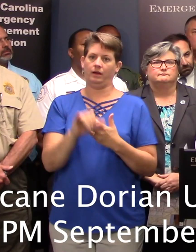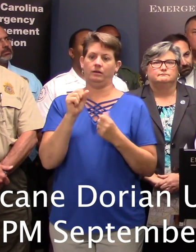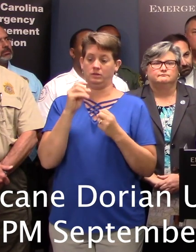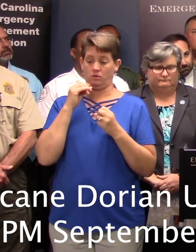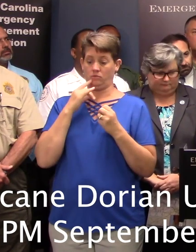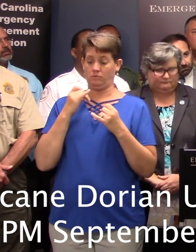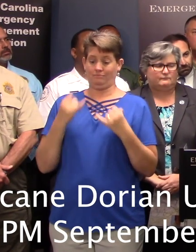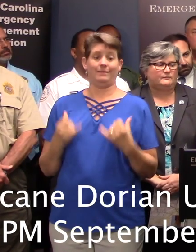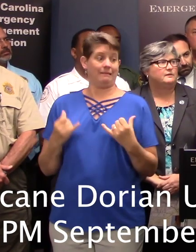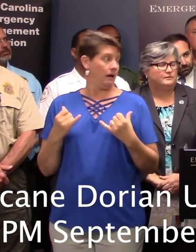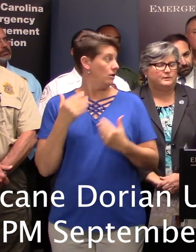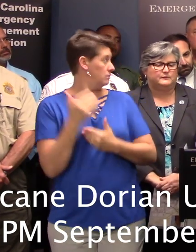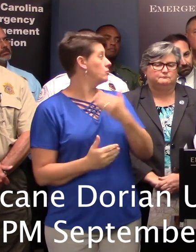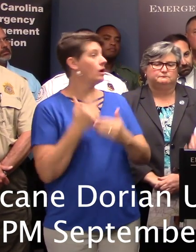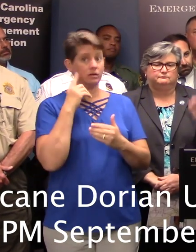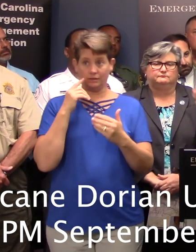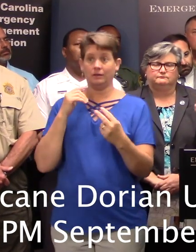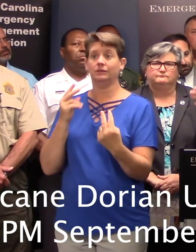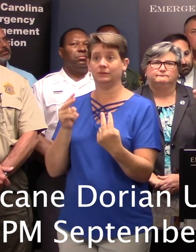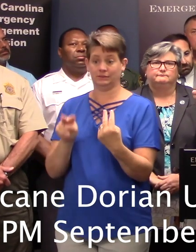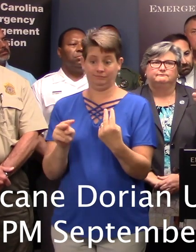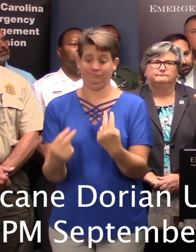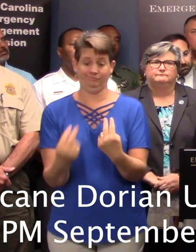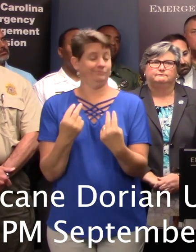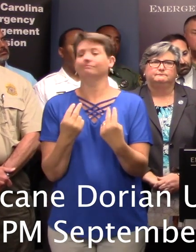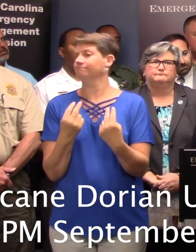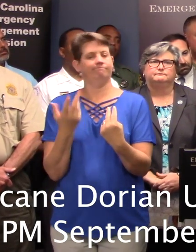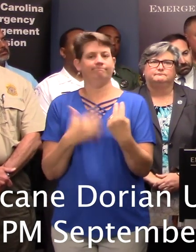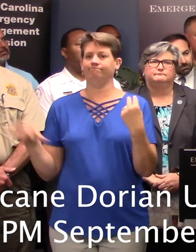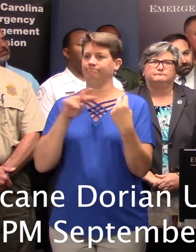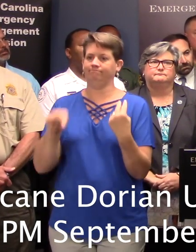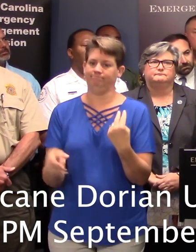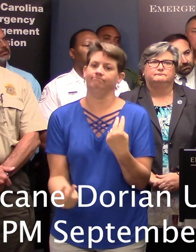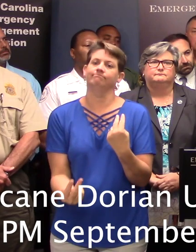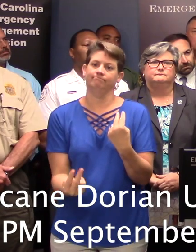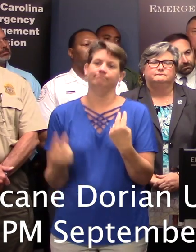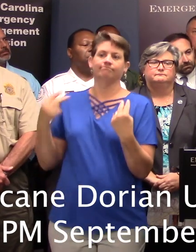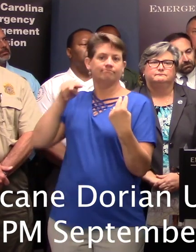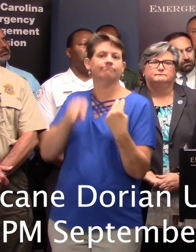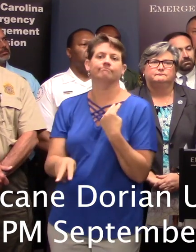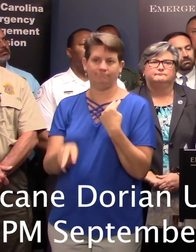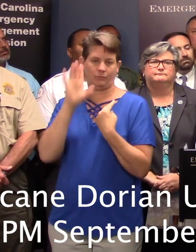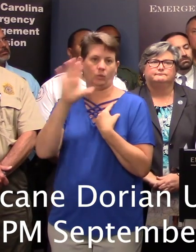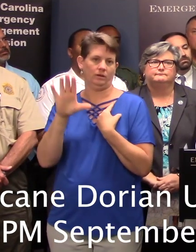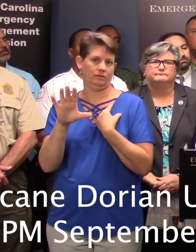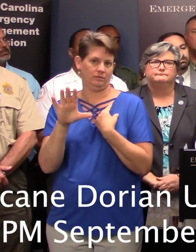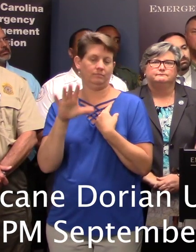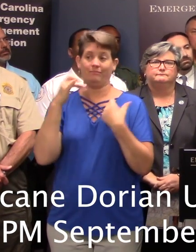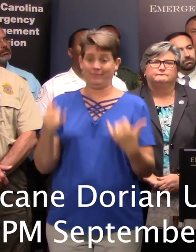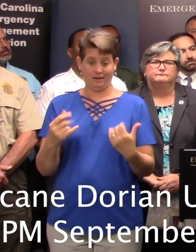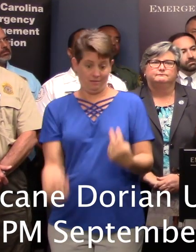now, that's now being closed. And no one can get on that other side to come to Columbia now.